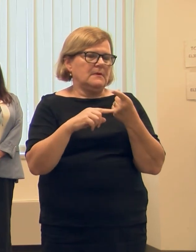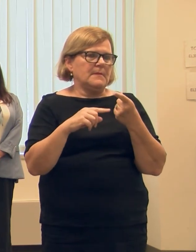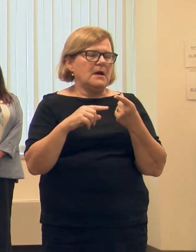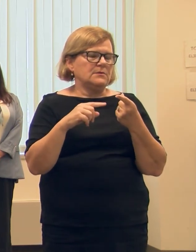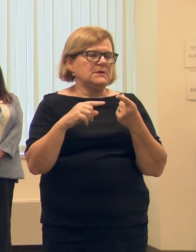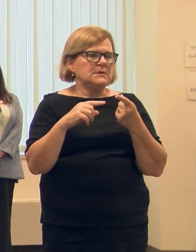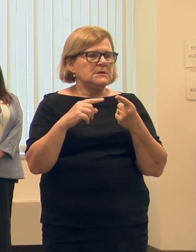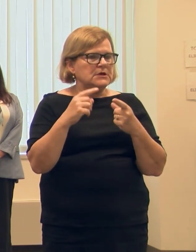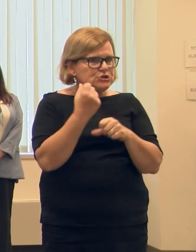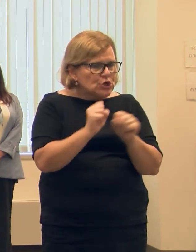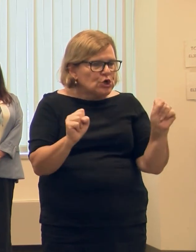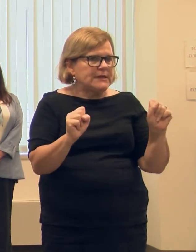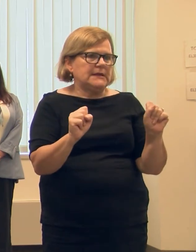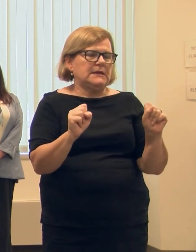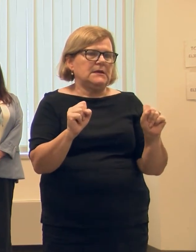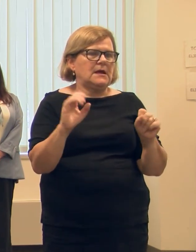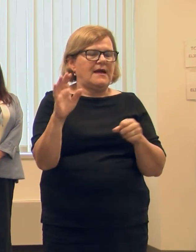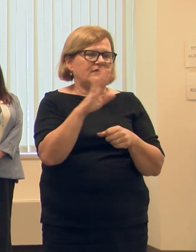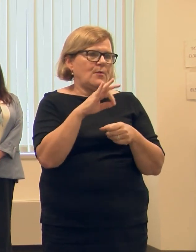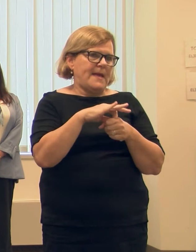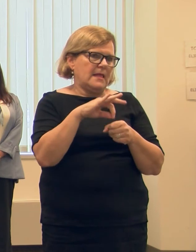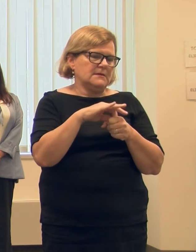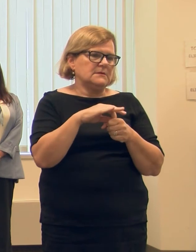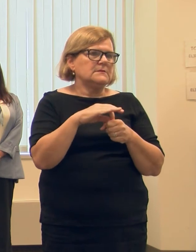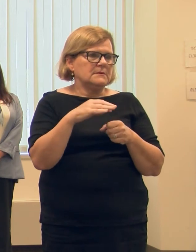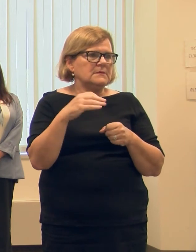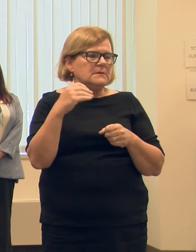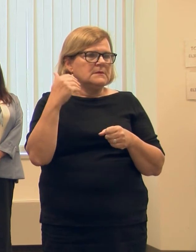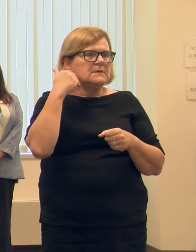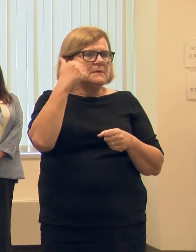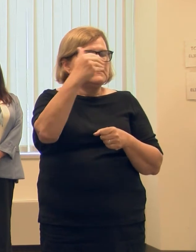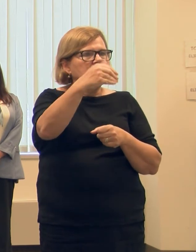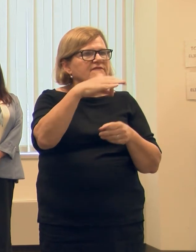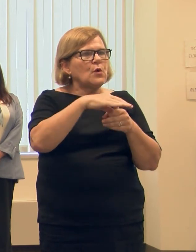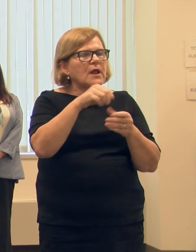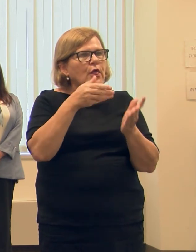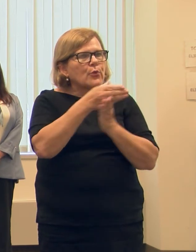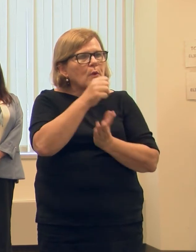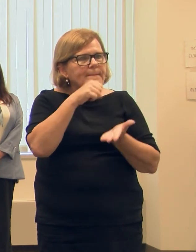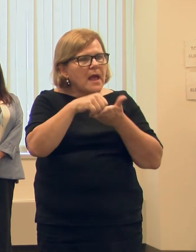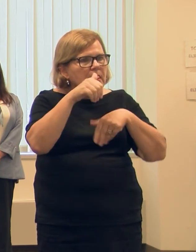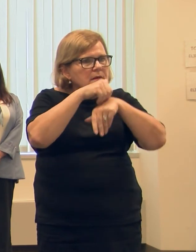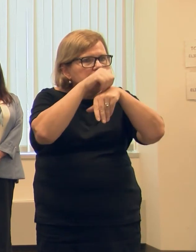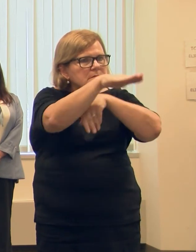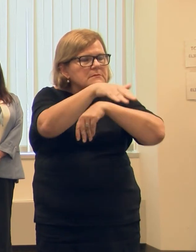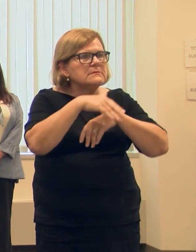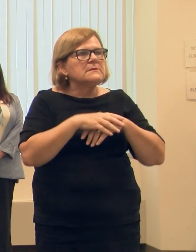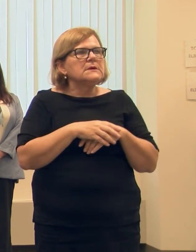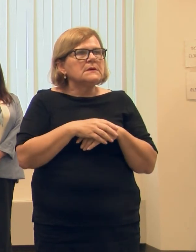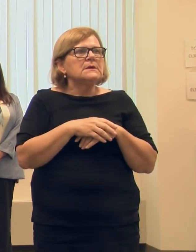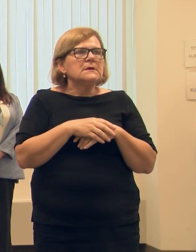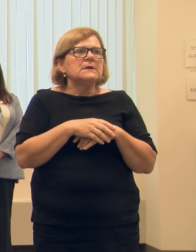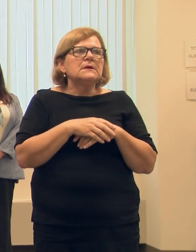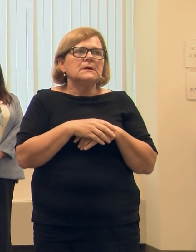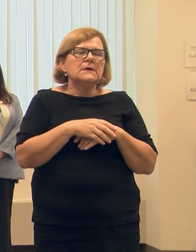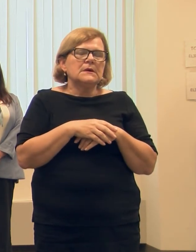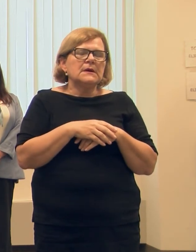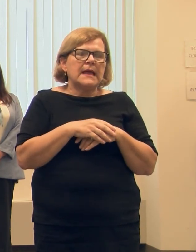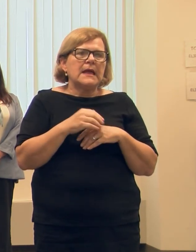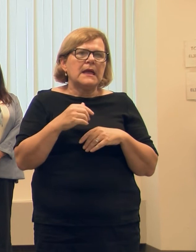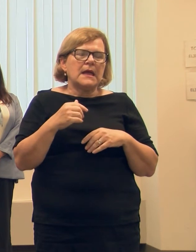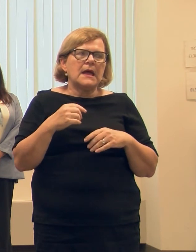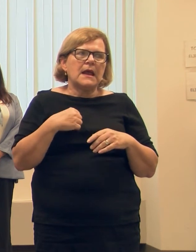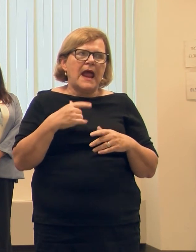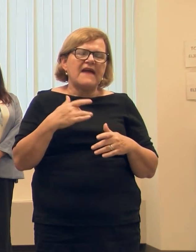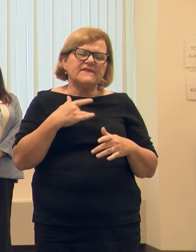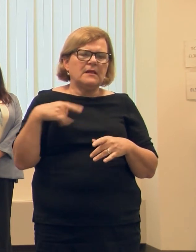security and safety of their ballot going forward, voting by mail. And it's just the confidence that I have